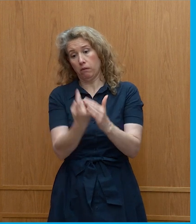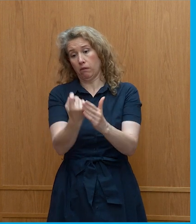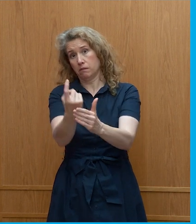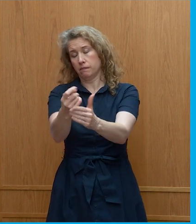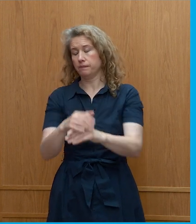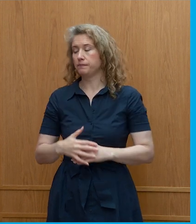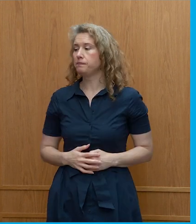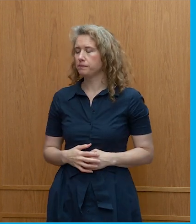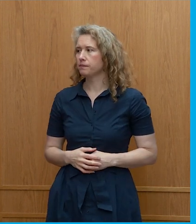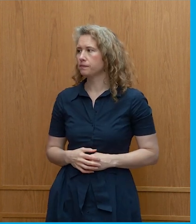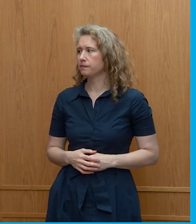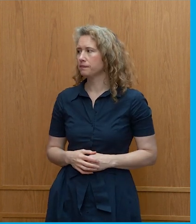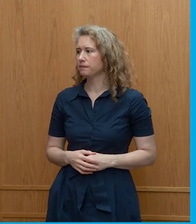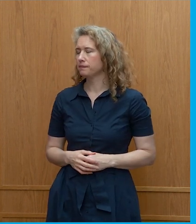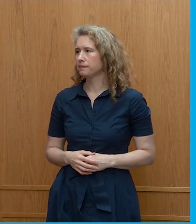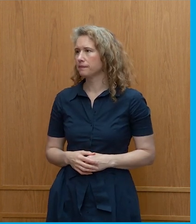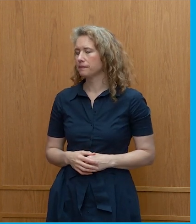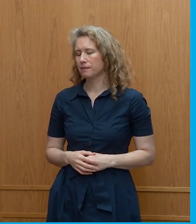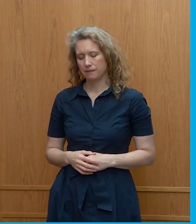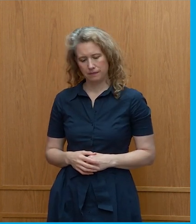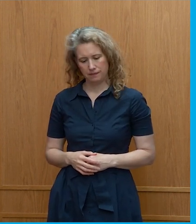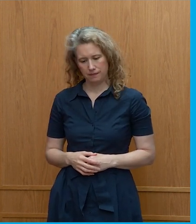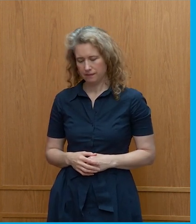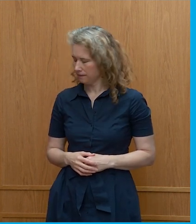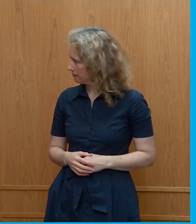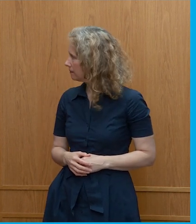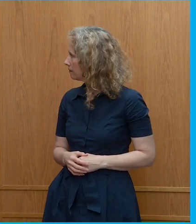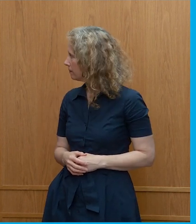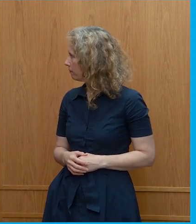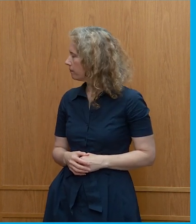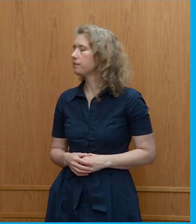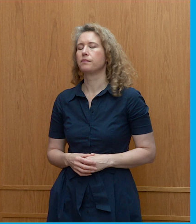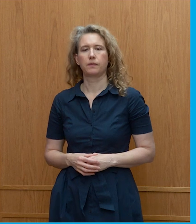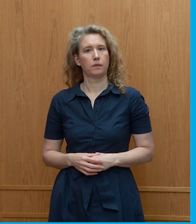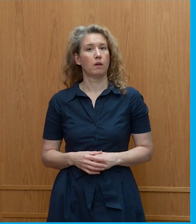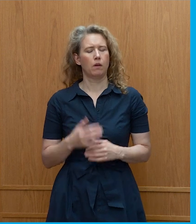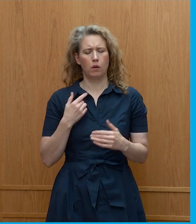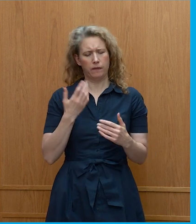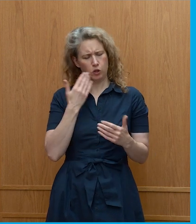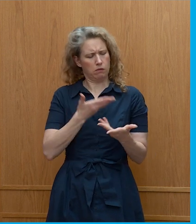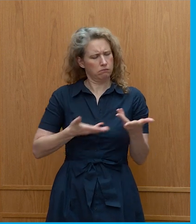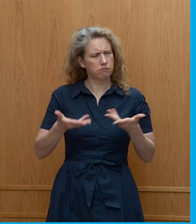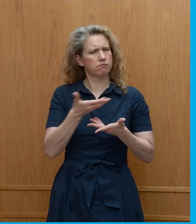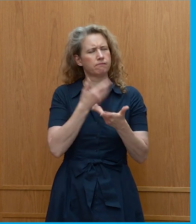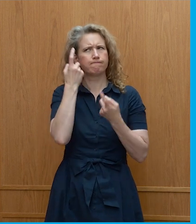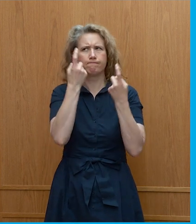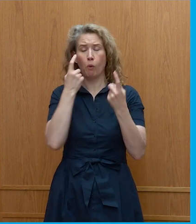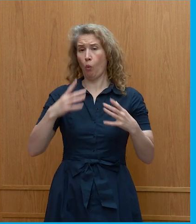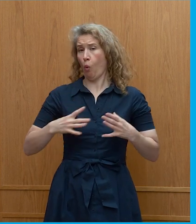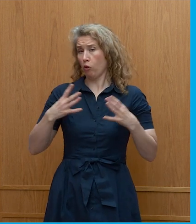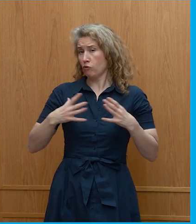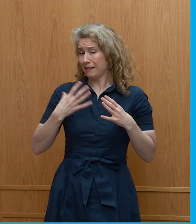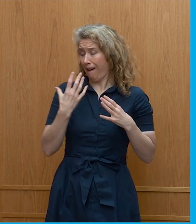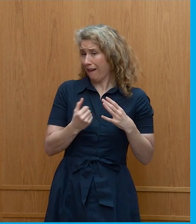And we have considered just in the recent answers around whether we already have the